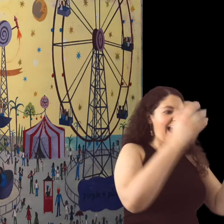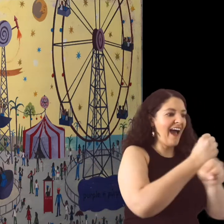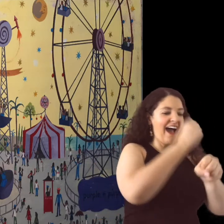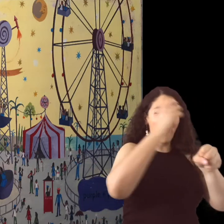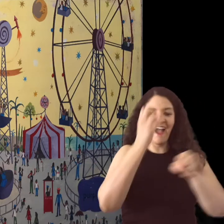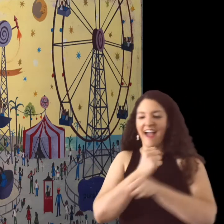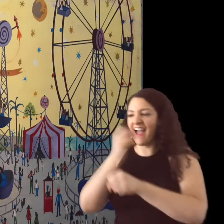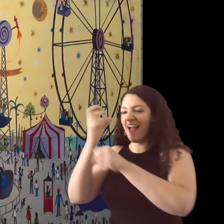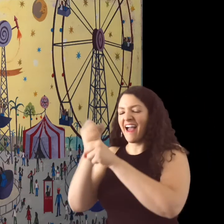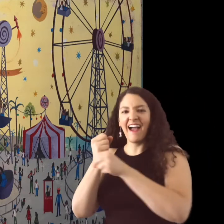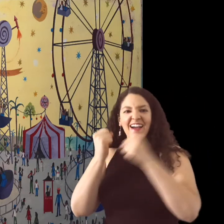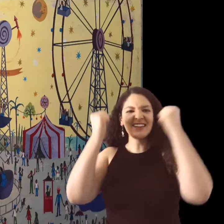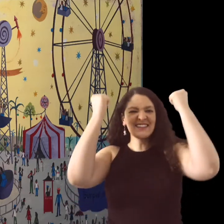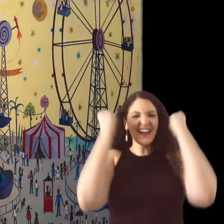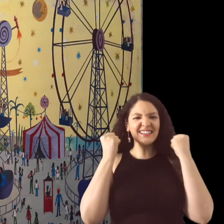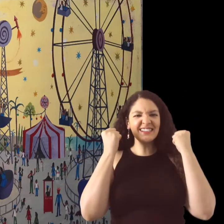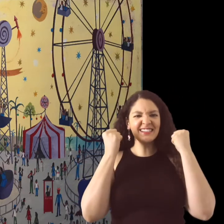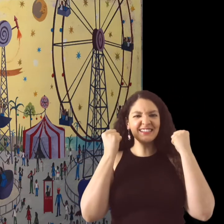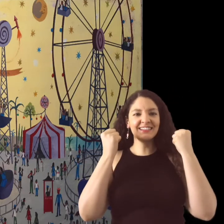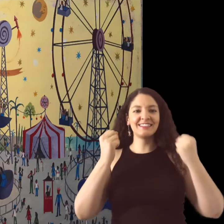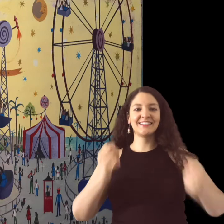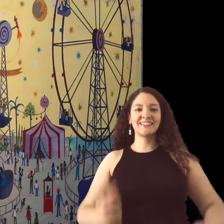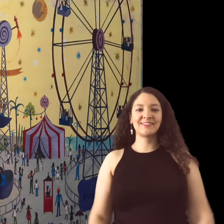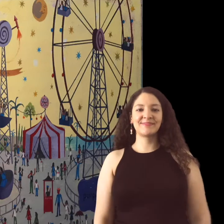And the feria prizes that we win.